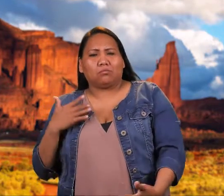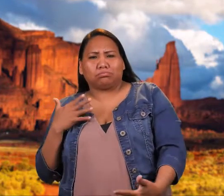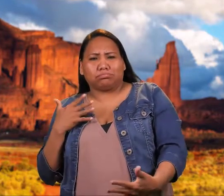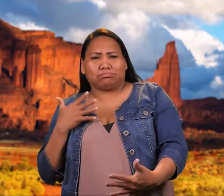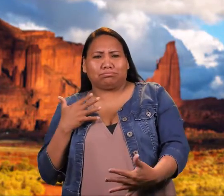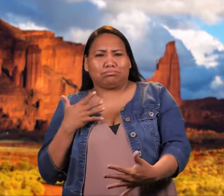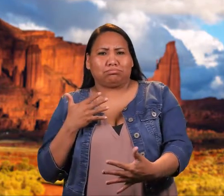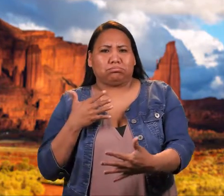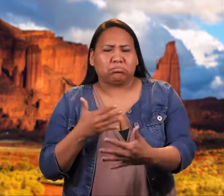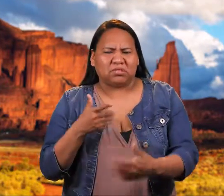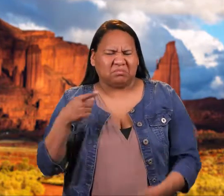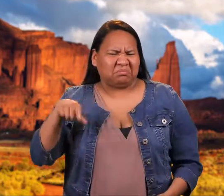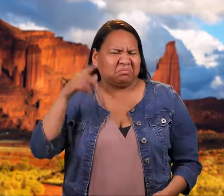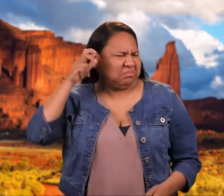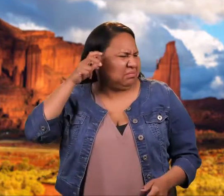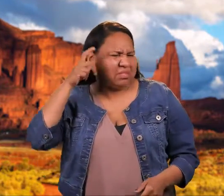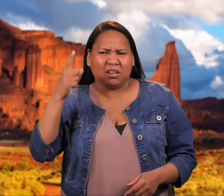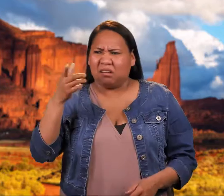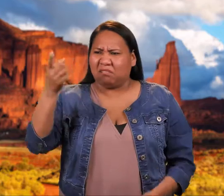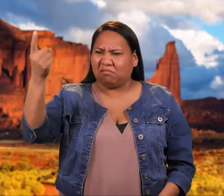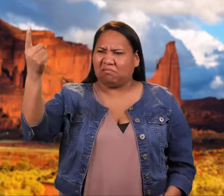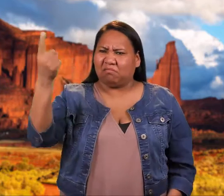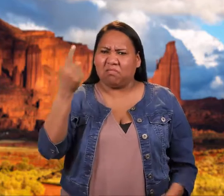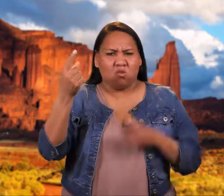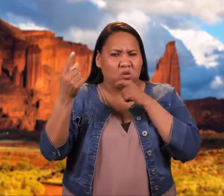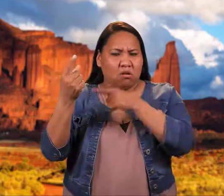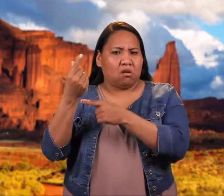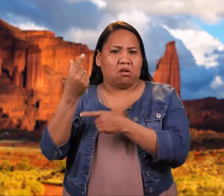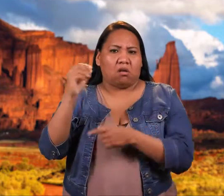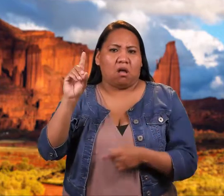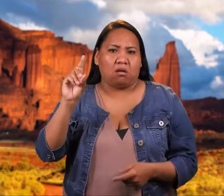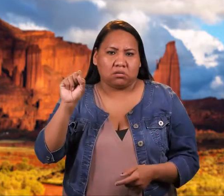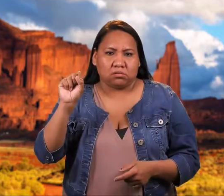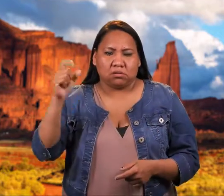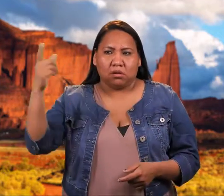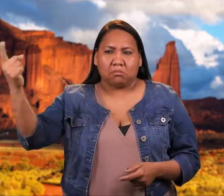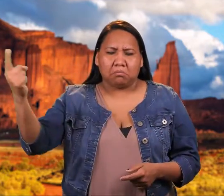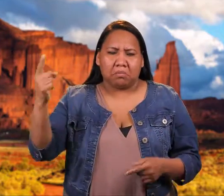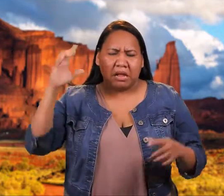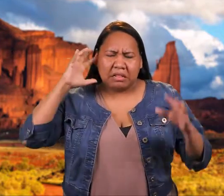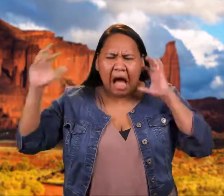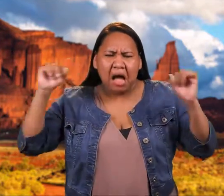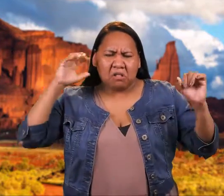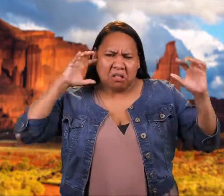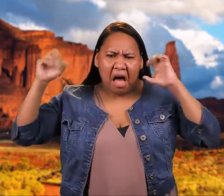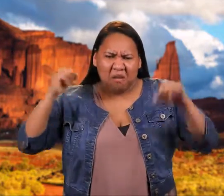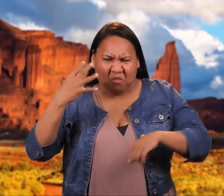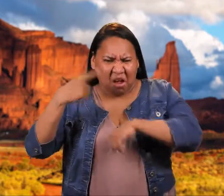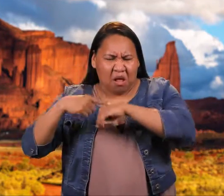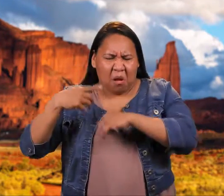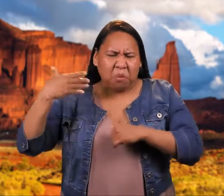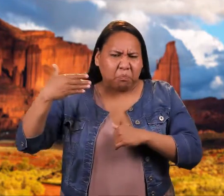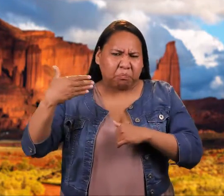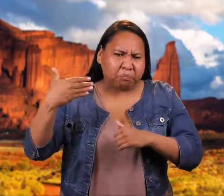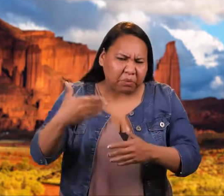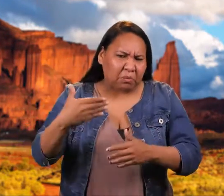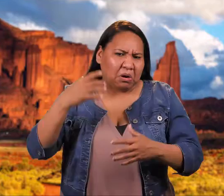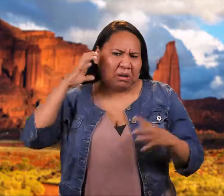Soon after the ablutions were completed, they heard the distant call of the approaching gods. It was shouted, as